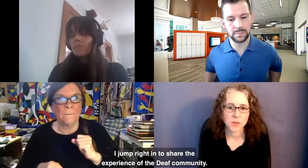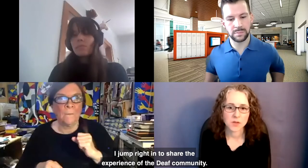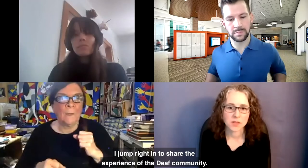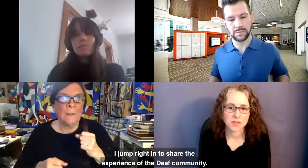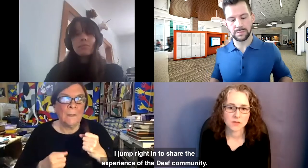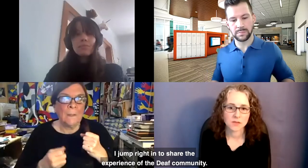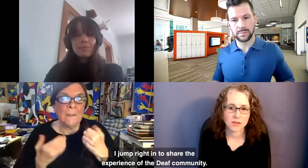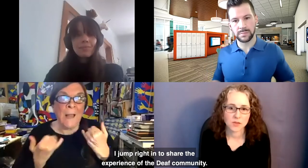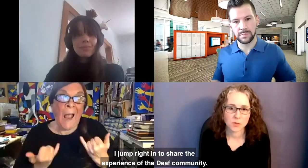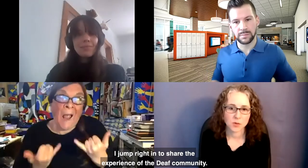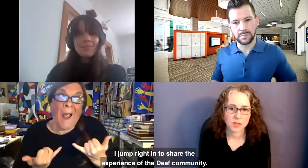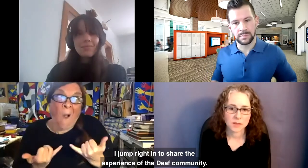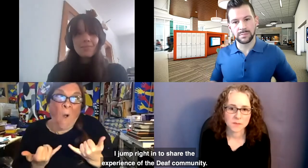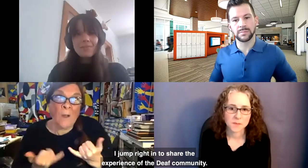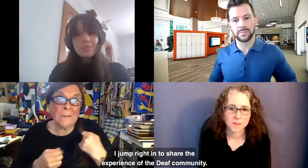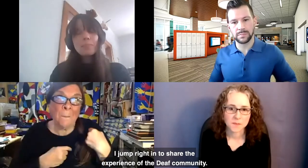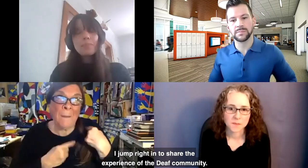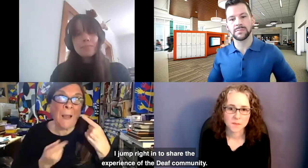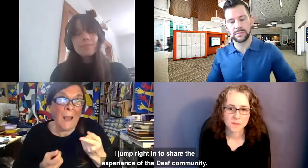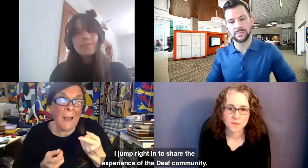the experience of the Deaf Community.